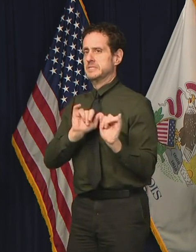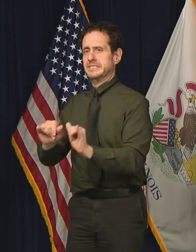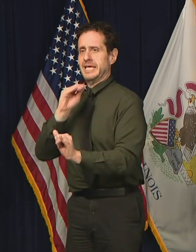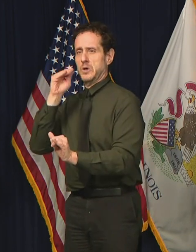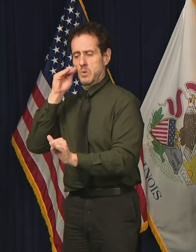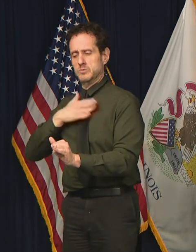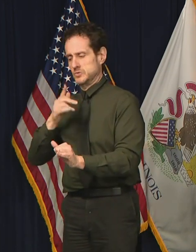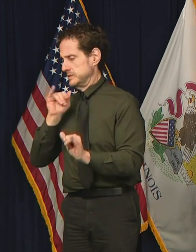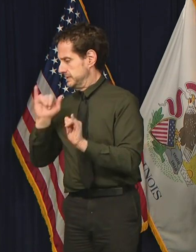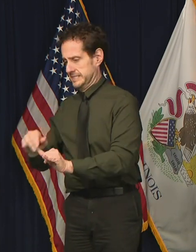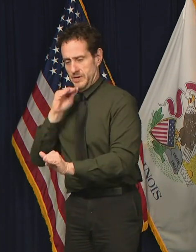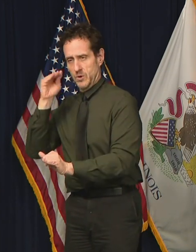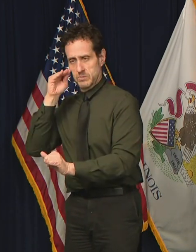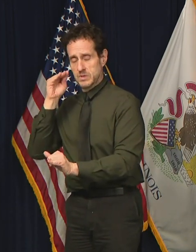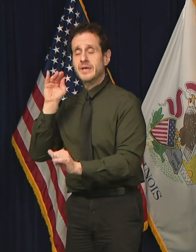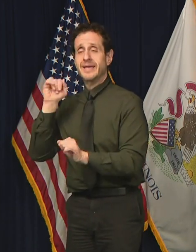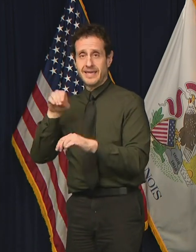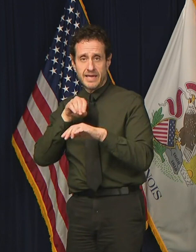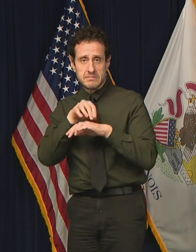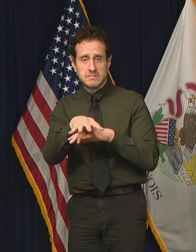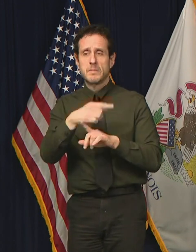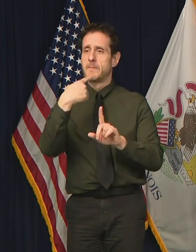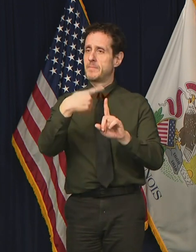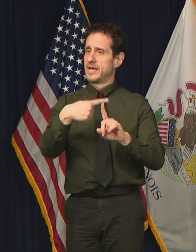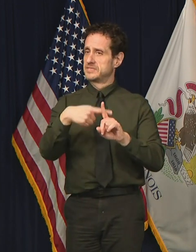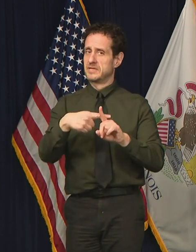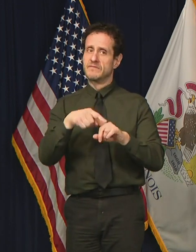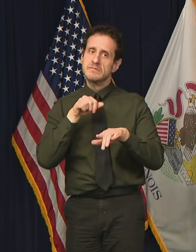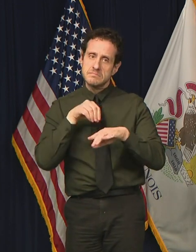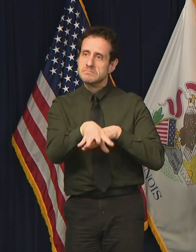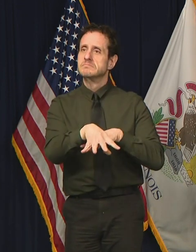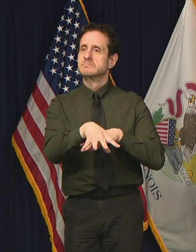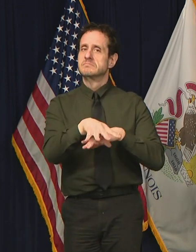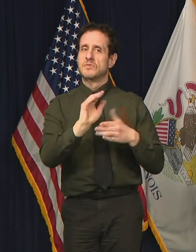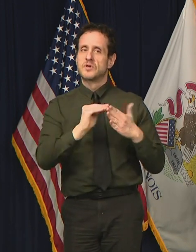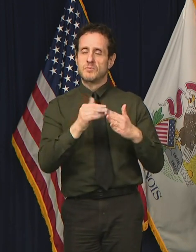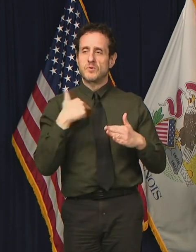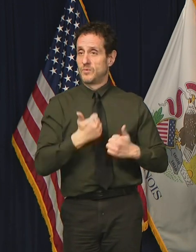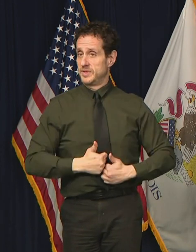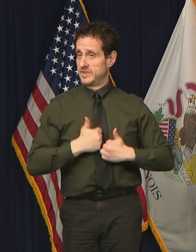play a positive or a negative effect on the community that we live in.